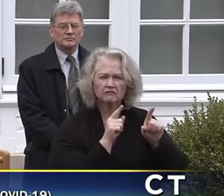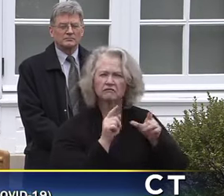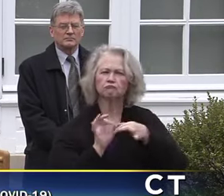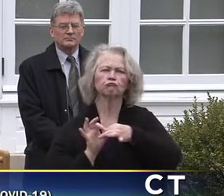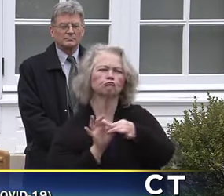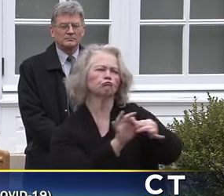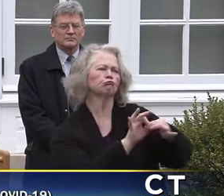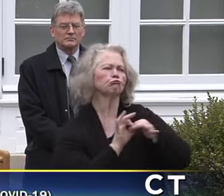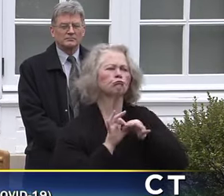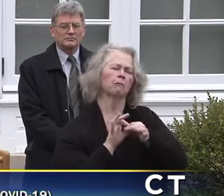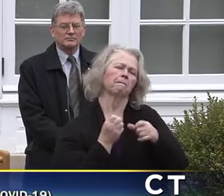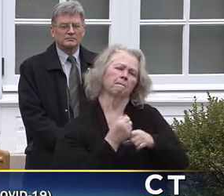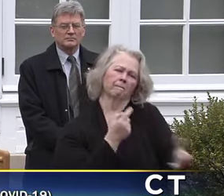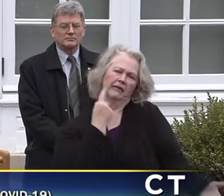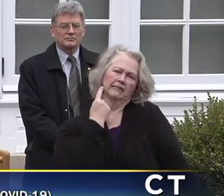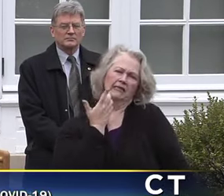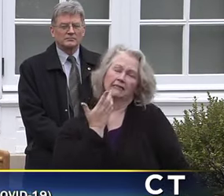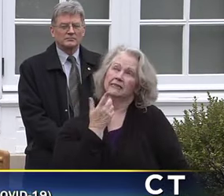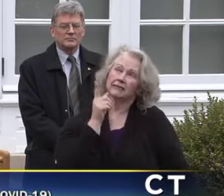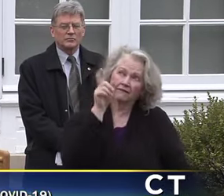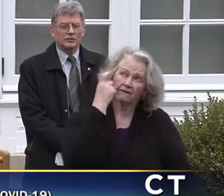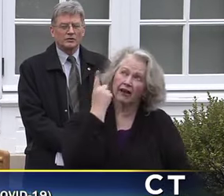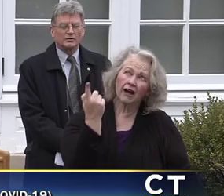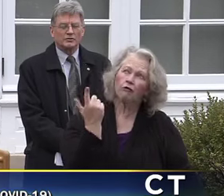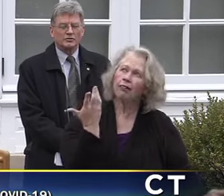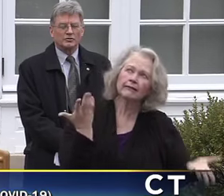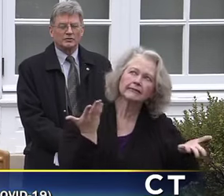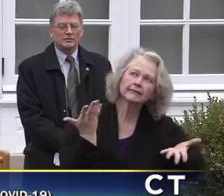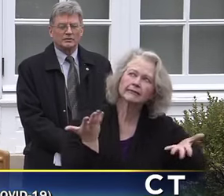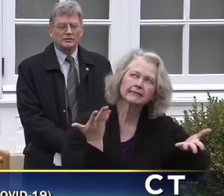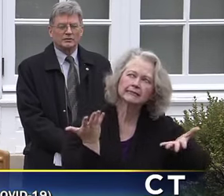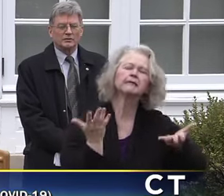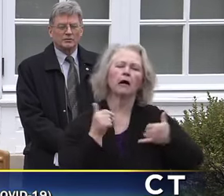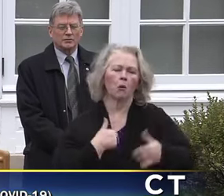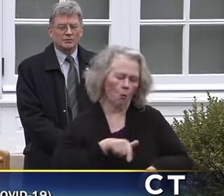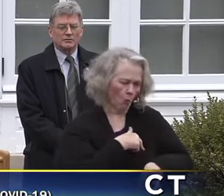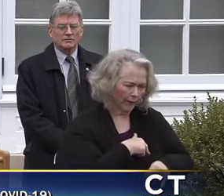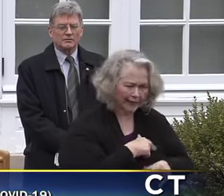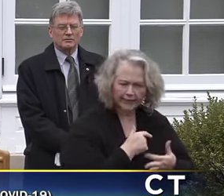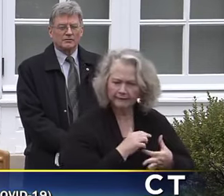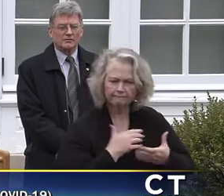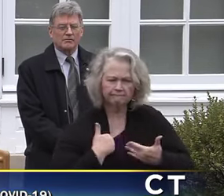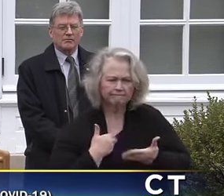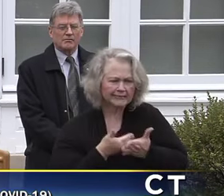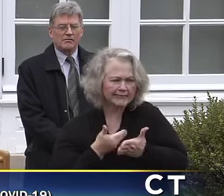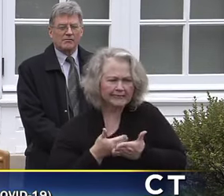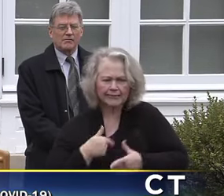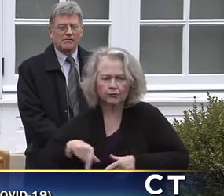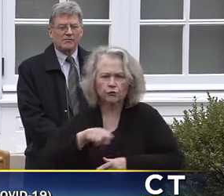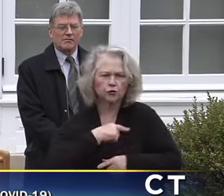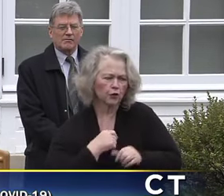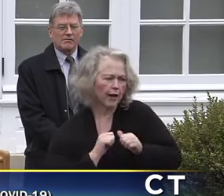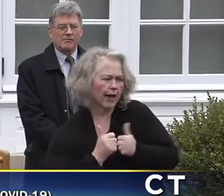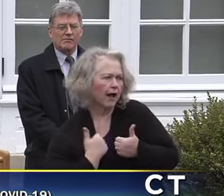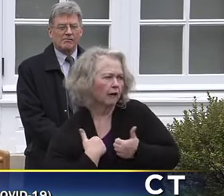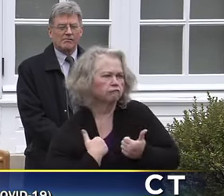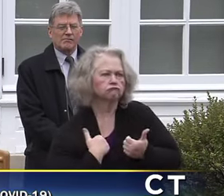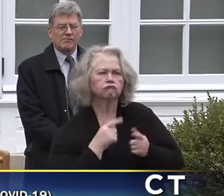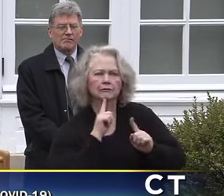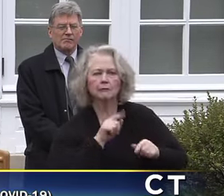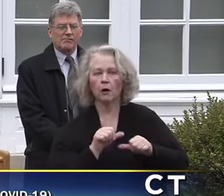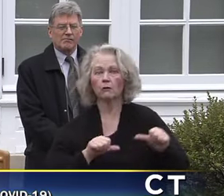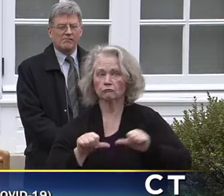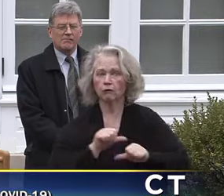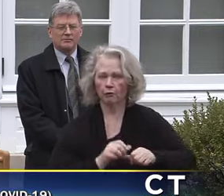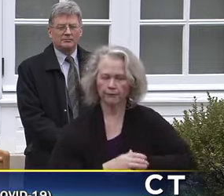makes the most sense. If the Fed is slow to step in, we're on a regional basis, the governors are going to take the lead. You know, with